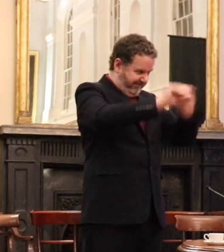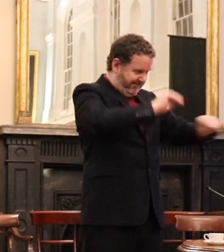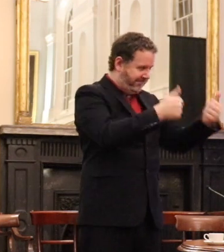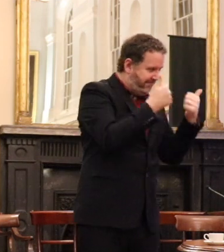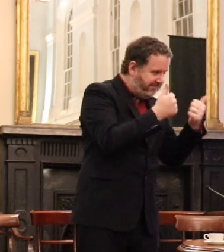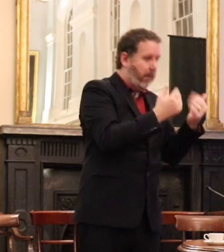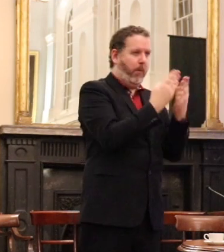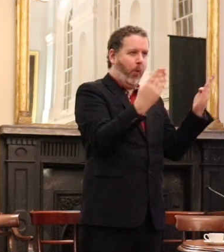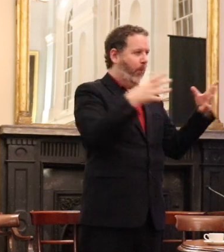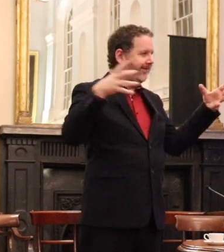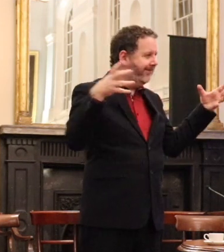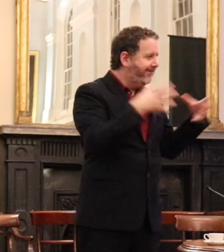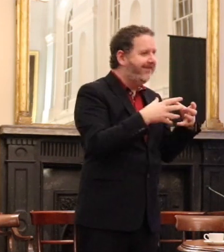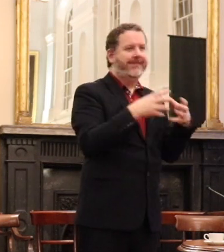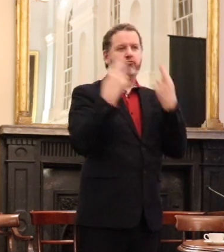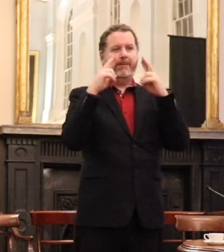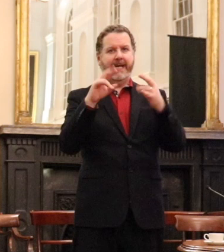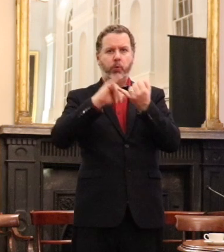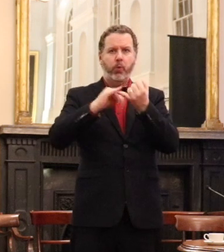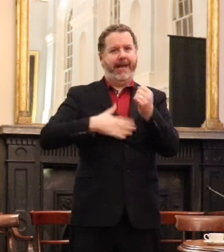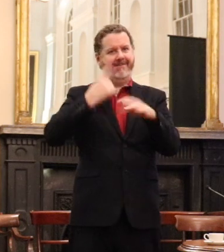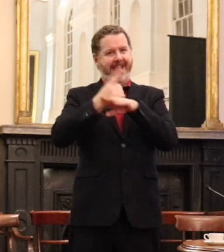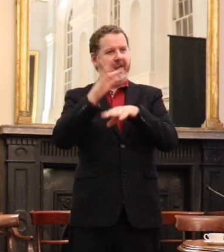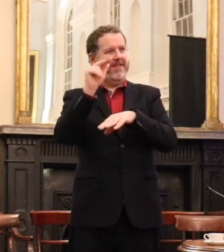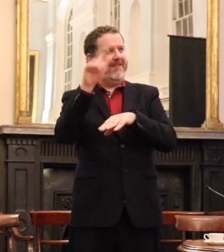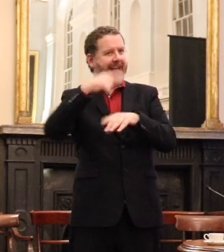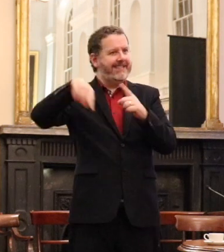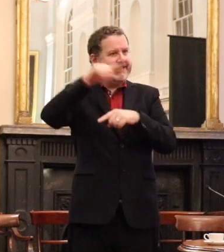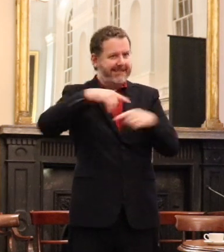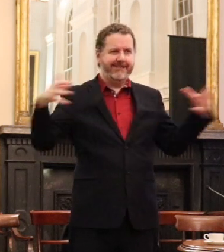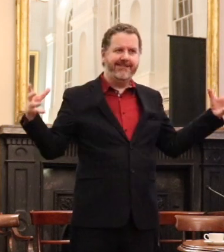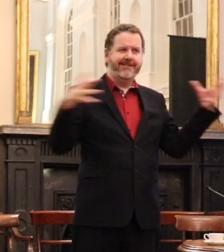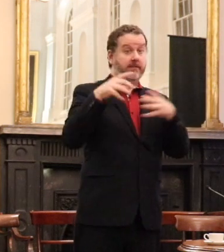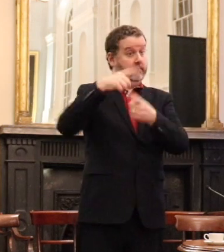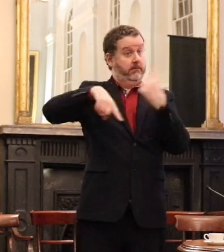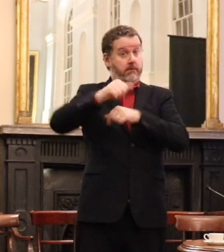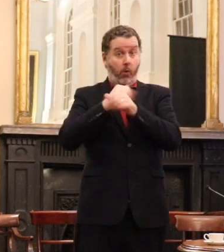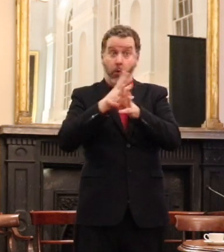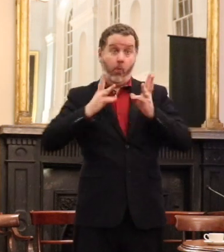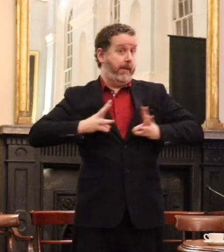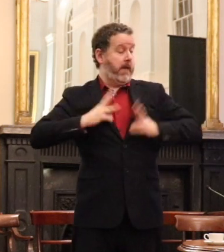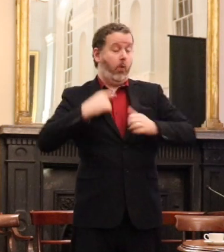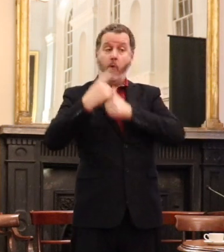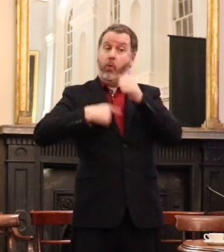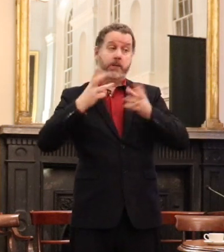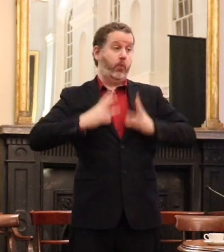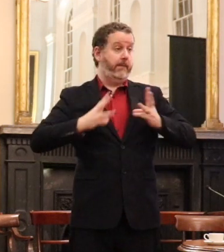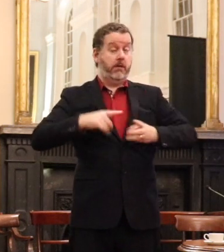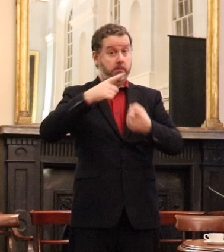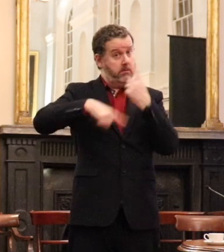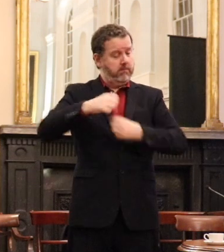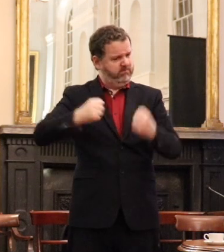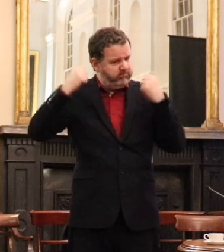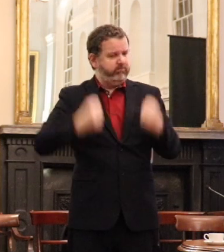board that came together with representatives of residents of the flats. The residents were always women who were incredibly conditioned